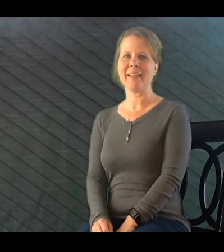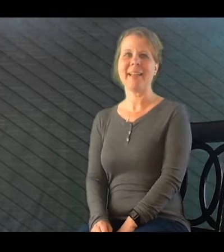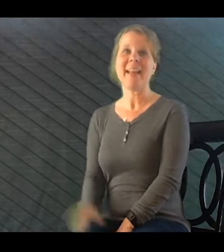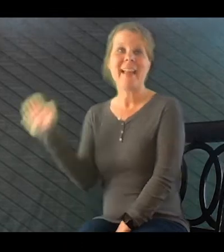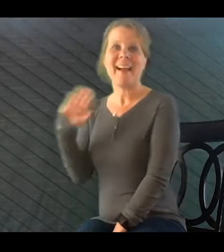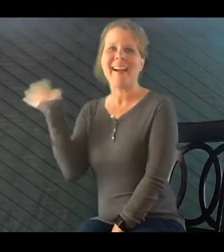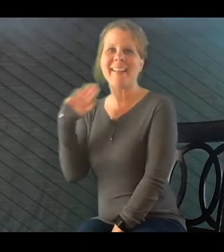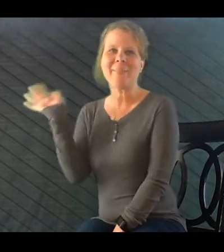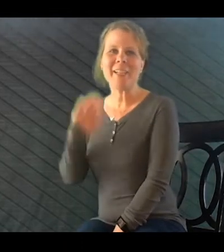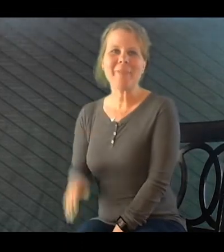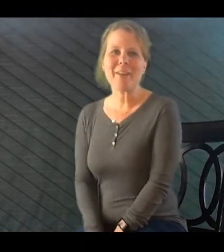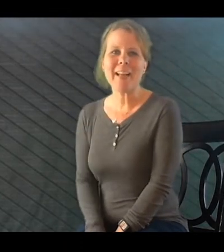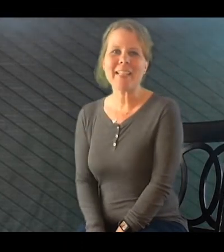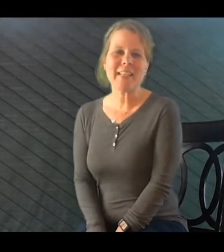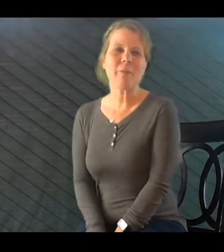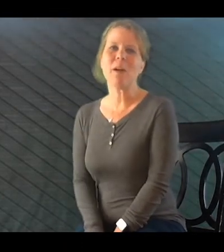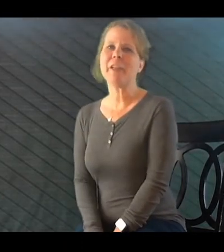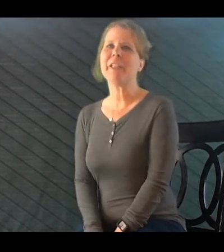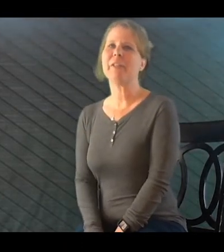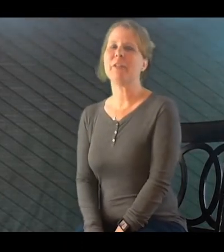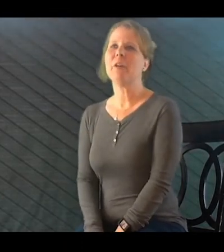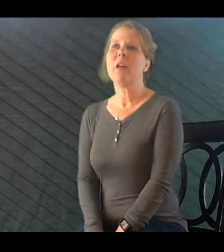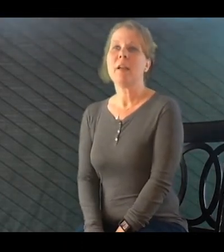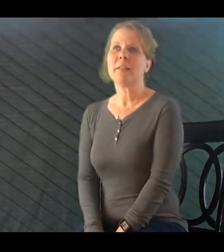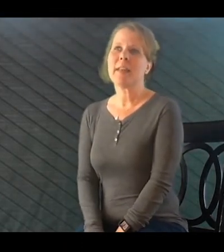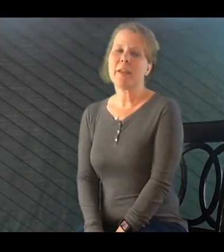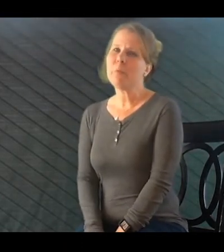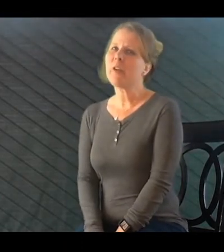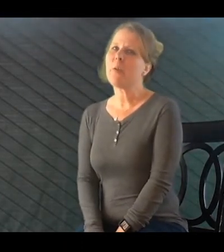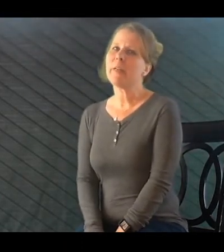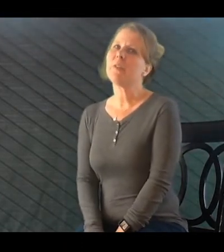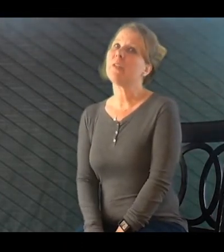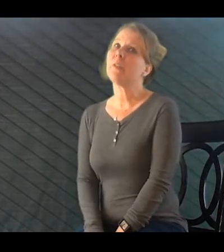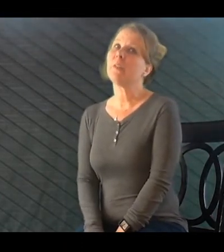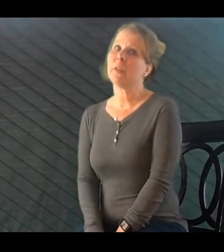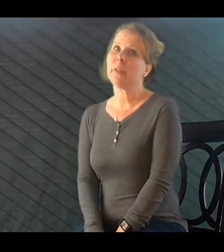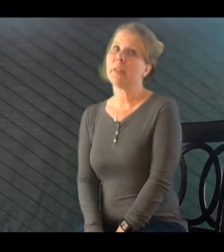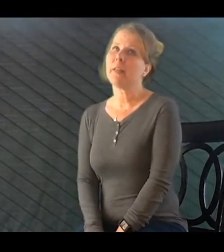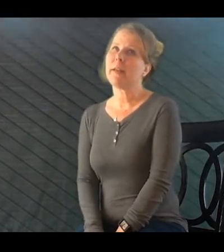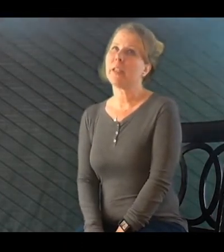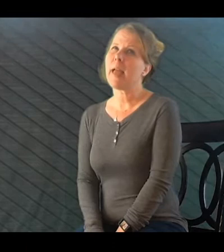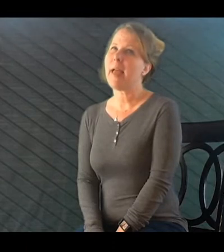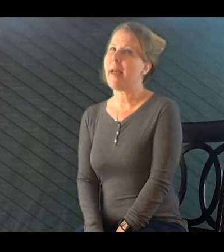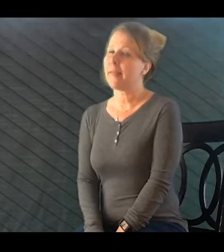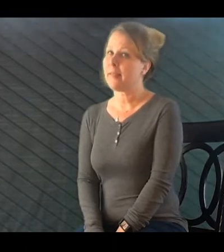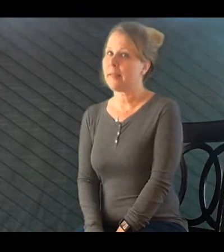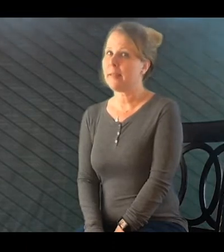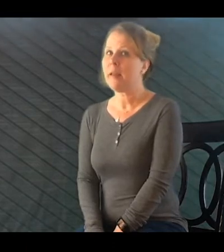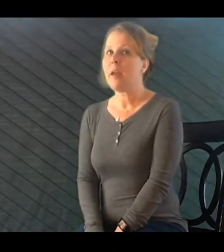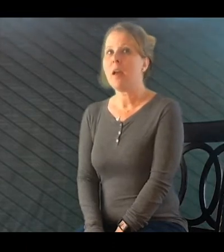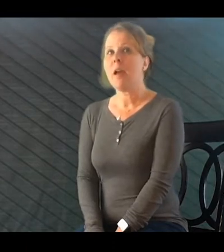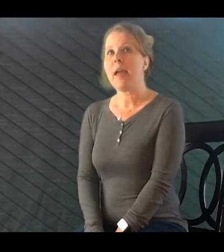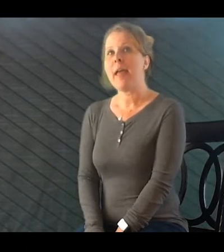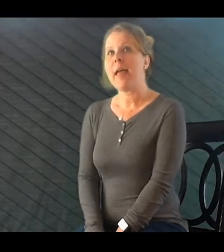Good morning, friends. How are you? Today we're going to learn the letter S and